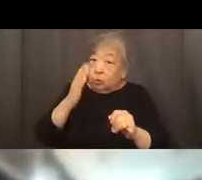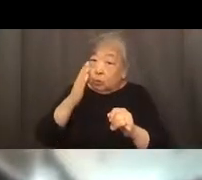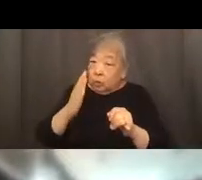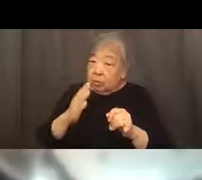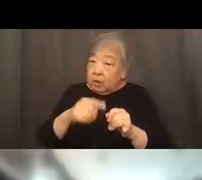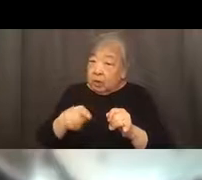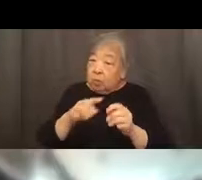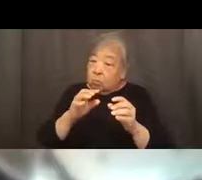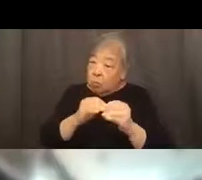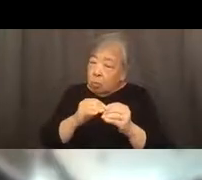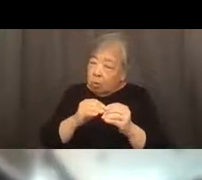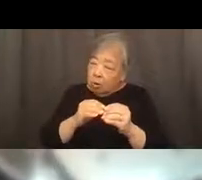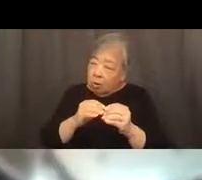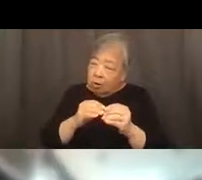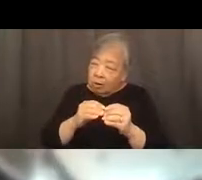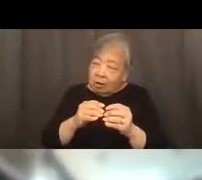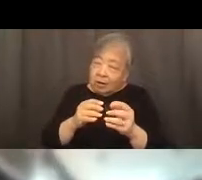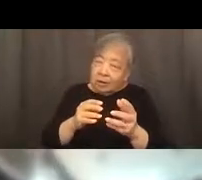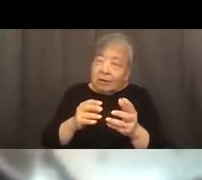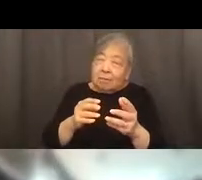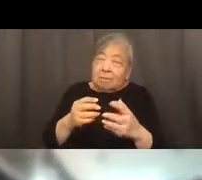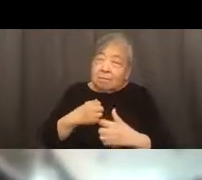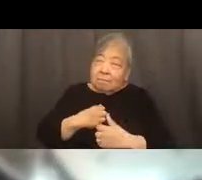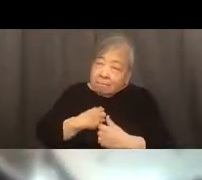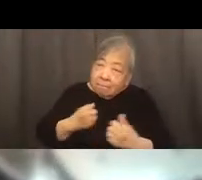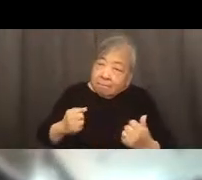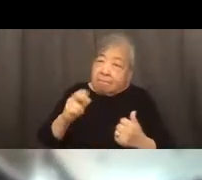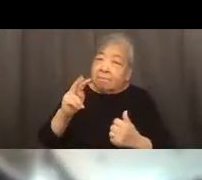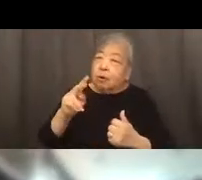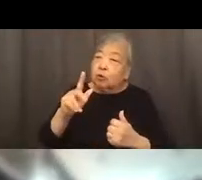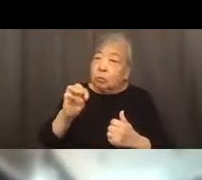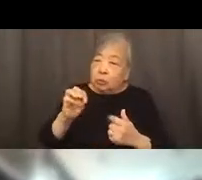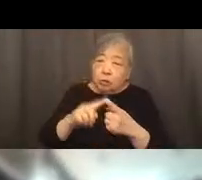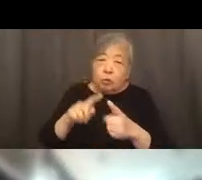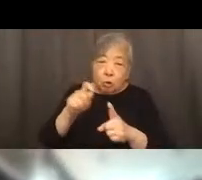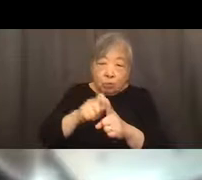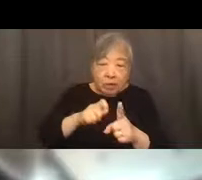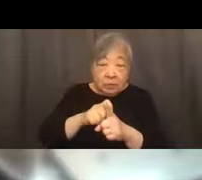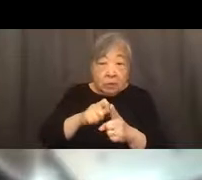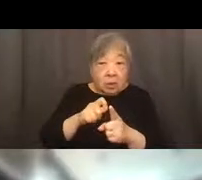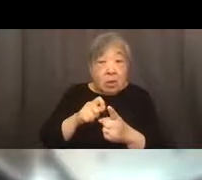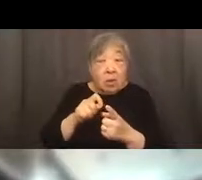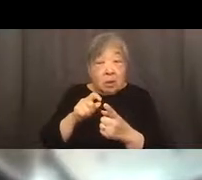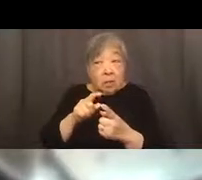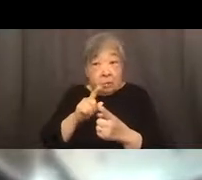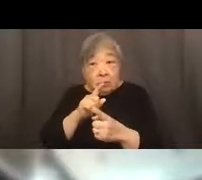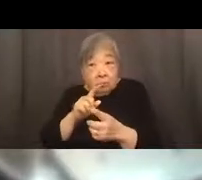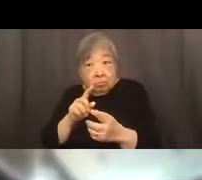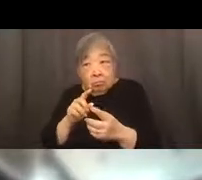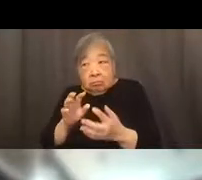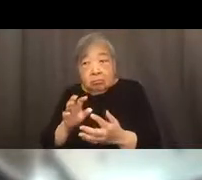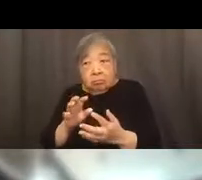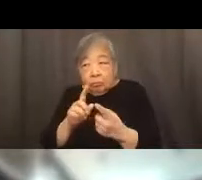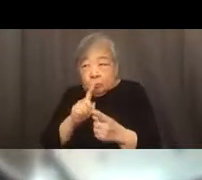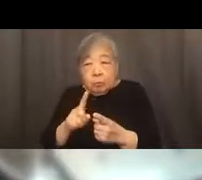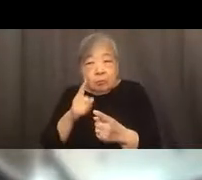susceptible and vulnerable to harassment, especially true of demands for sexual acts in